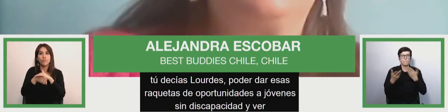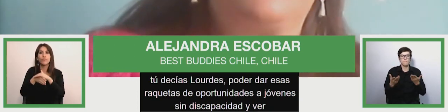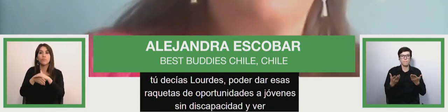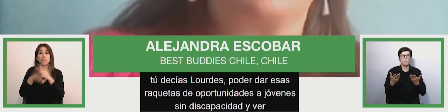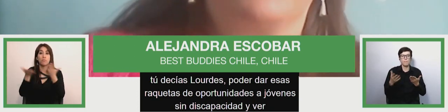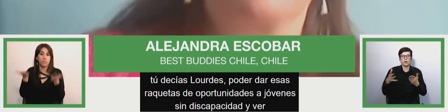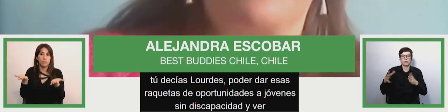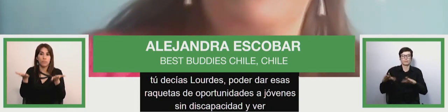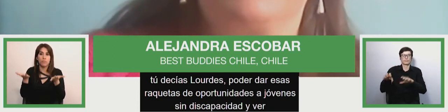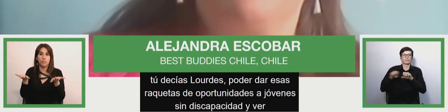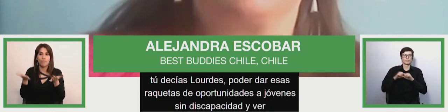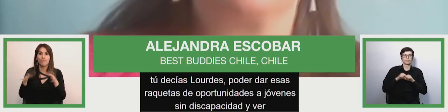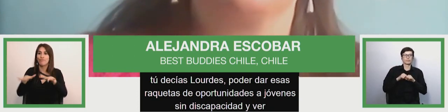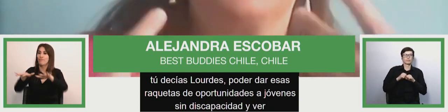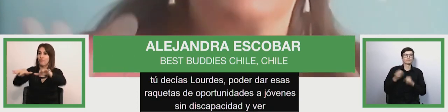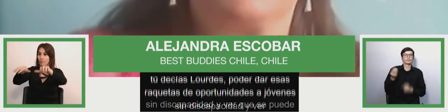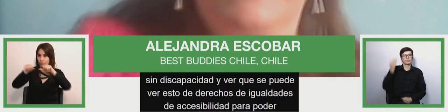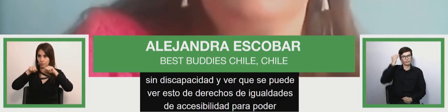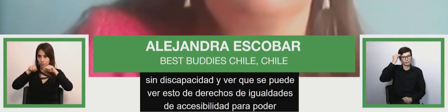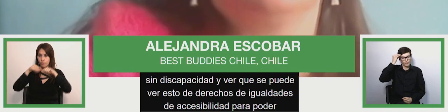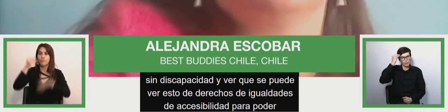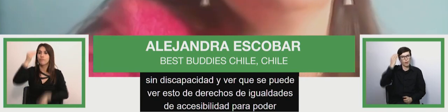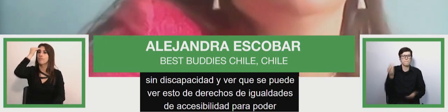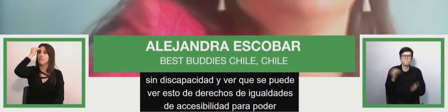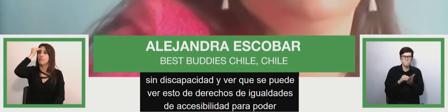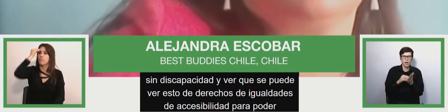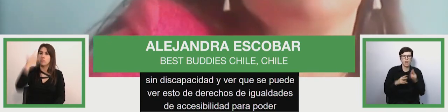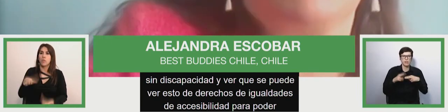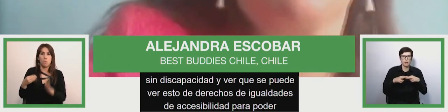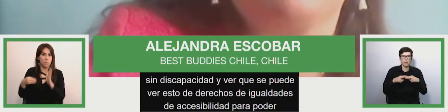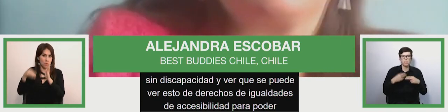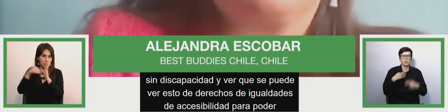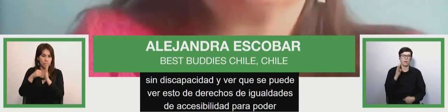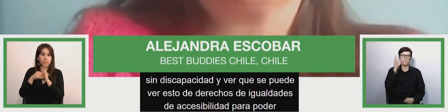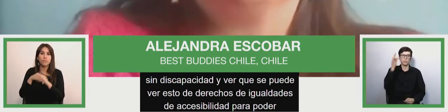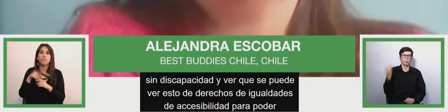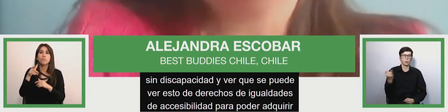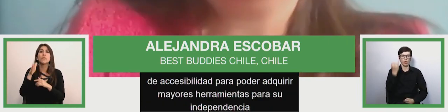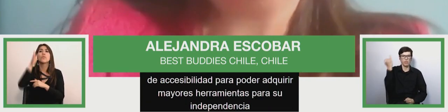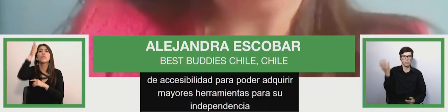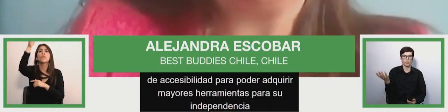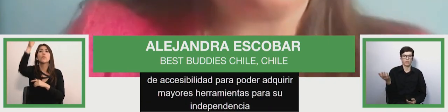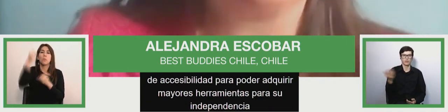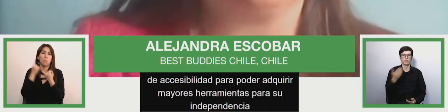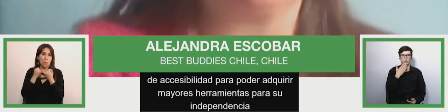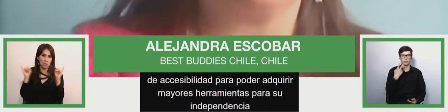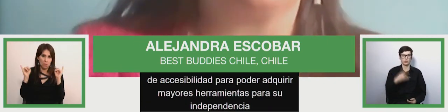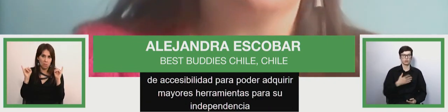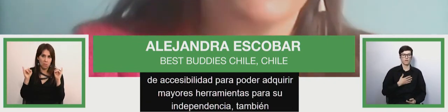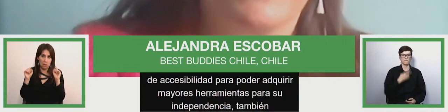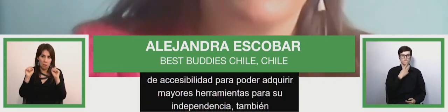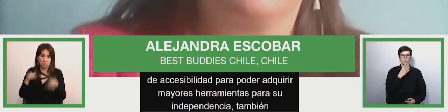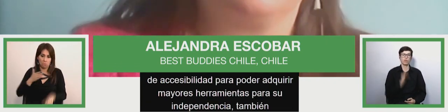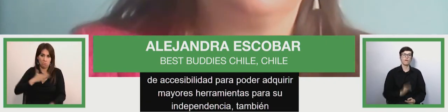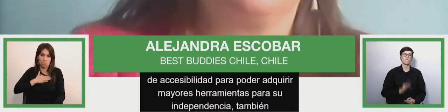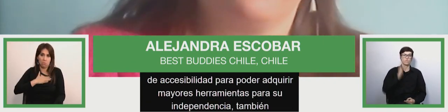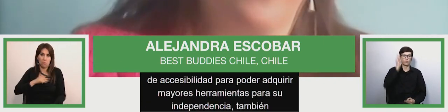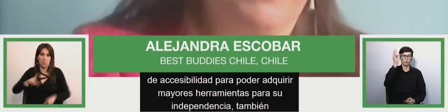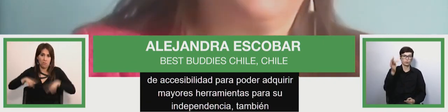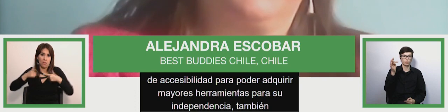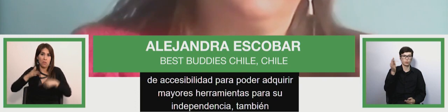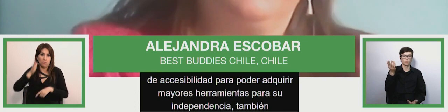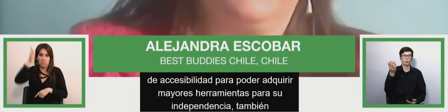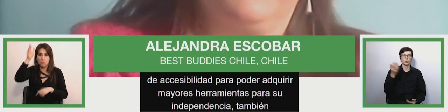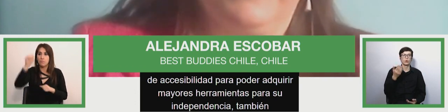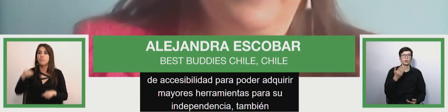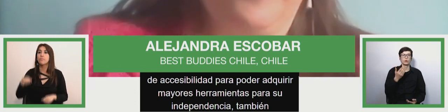this capacity and be able to see that you can see this rights and access to accessibility in order to be able